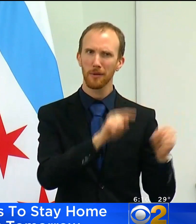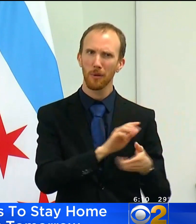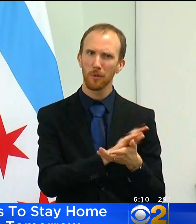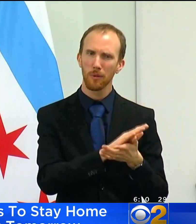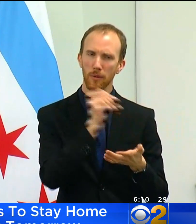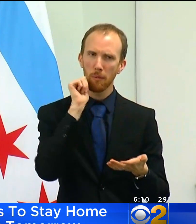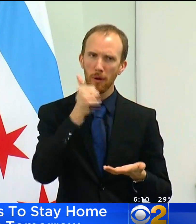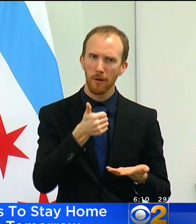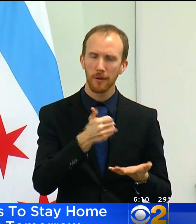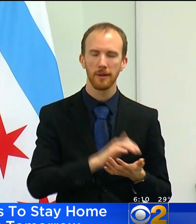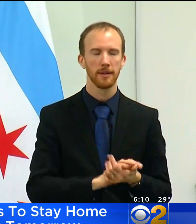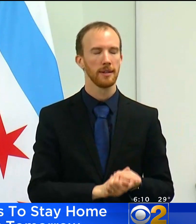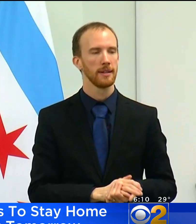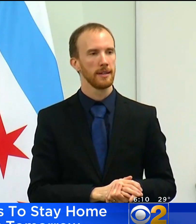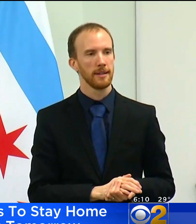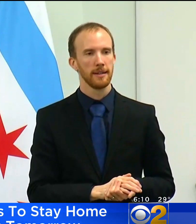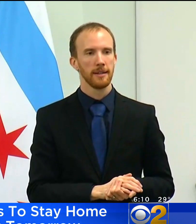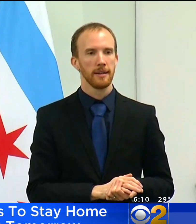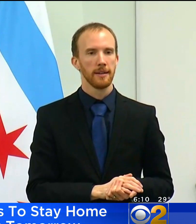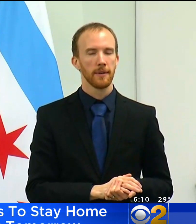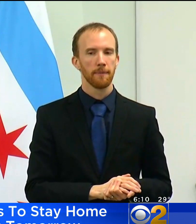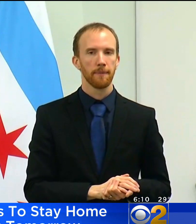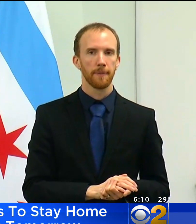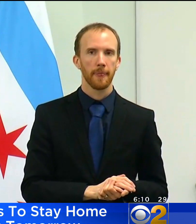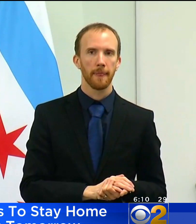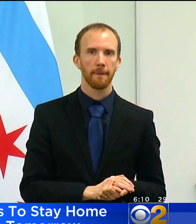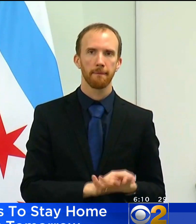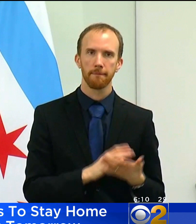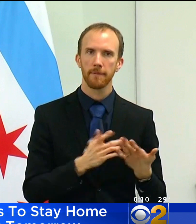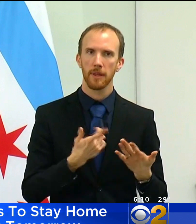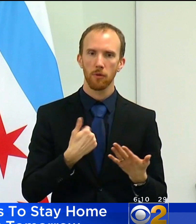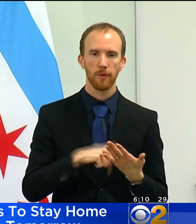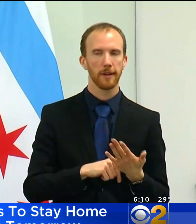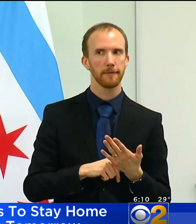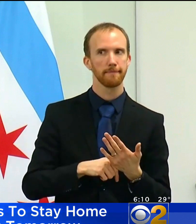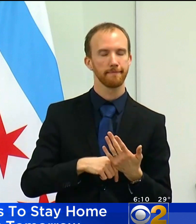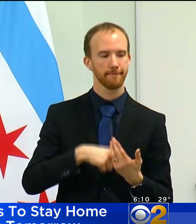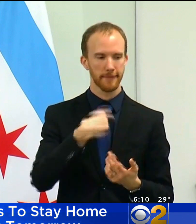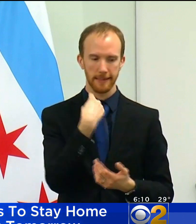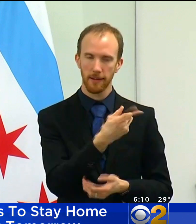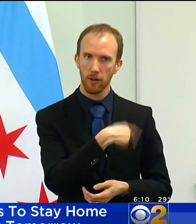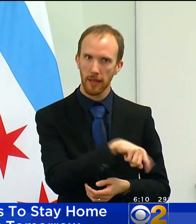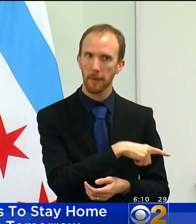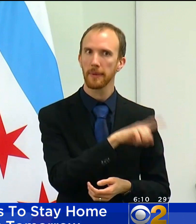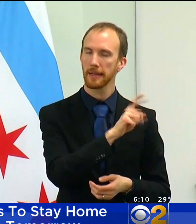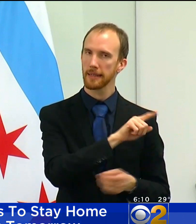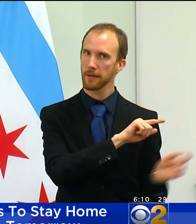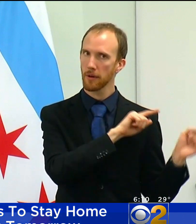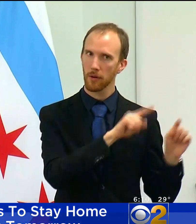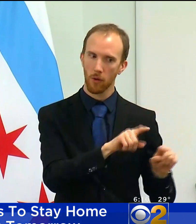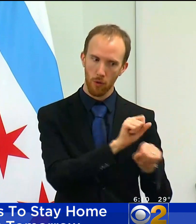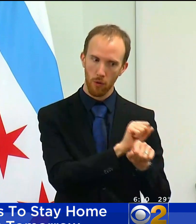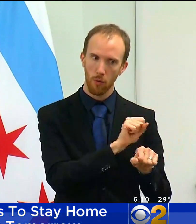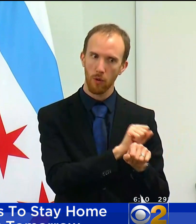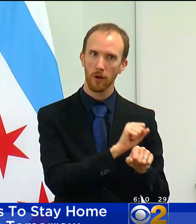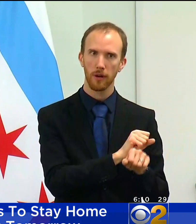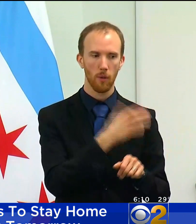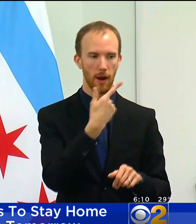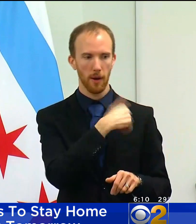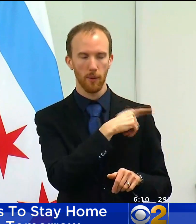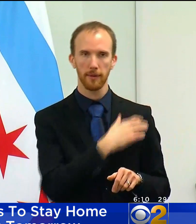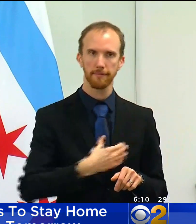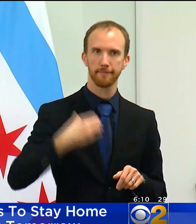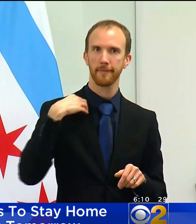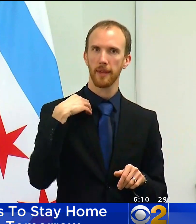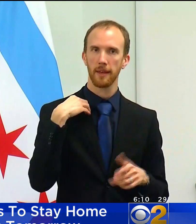And despite our our calls for them to report to work as expected as their employer, we have no